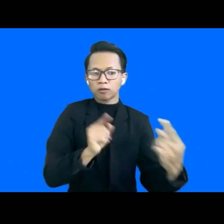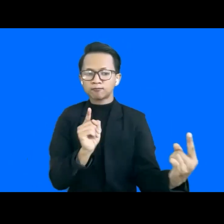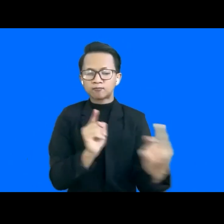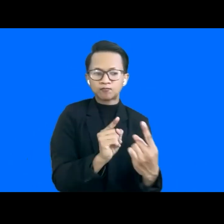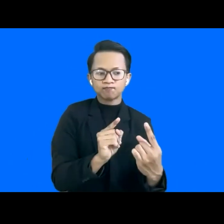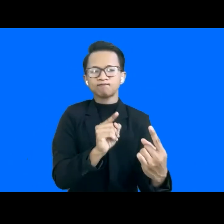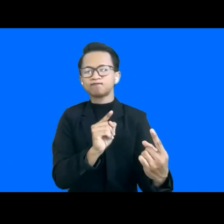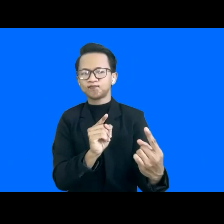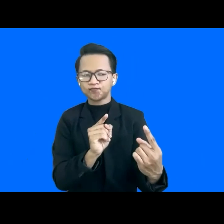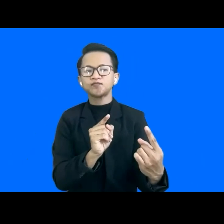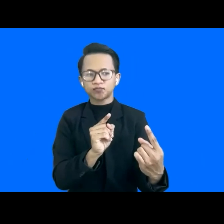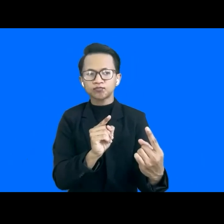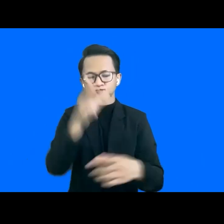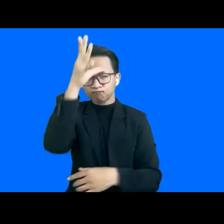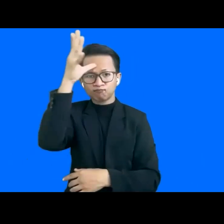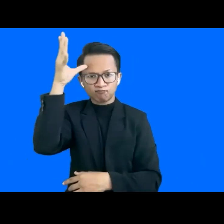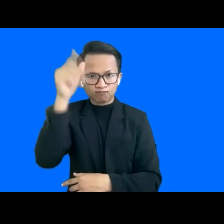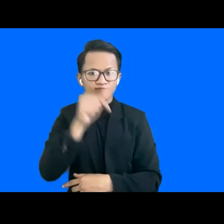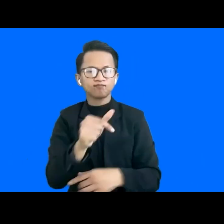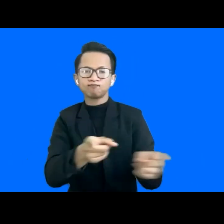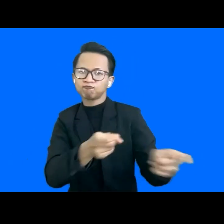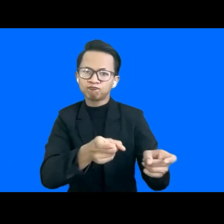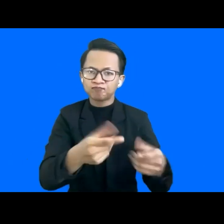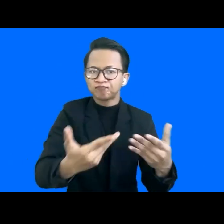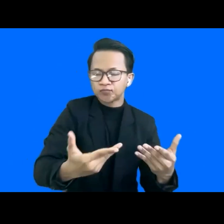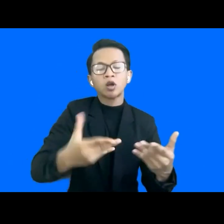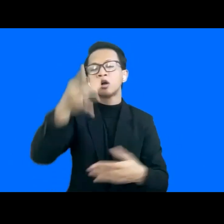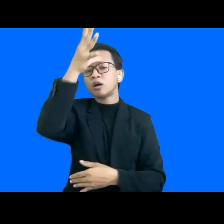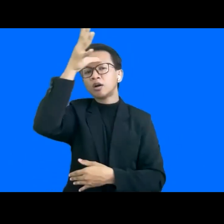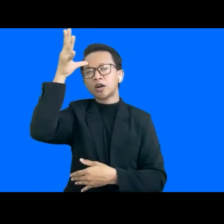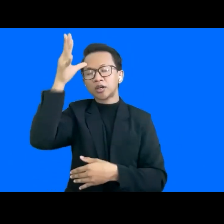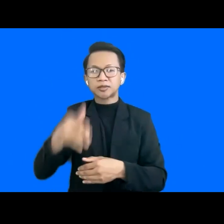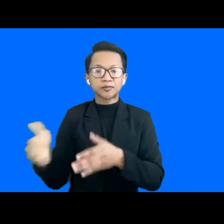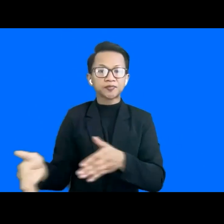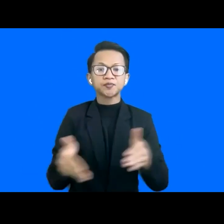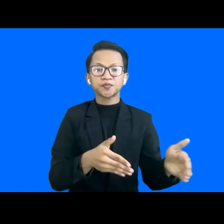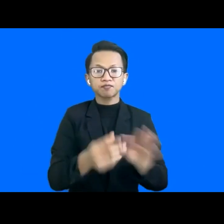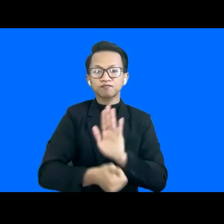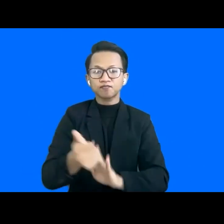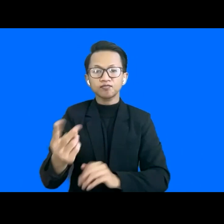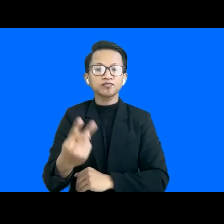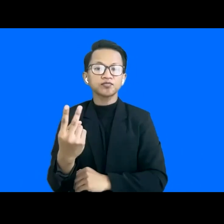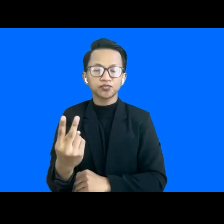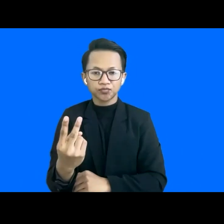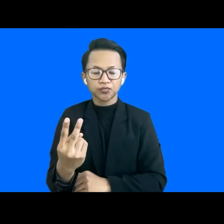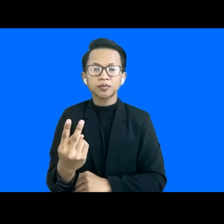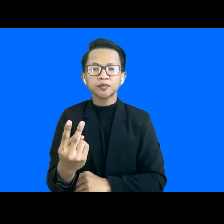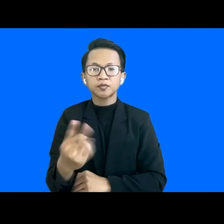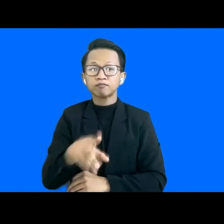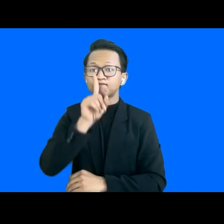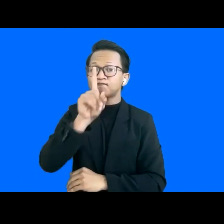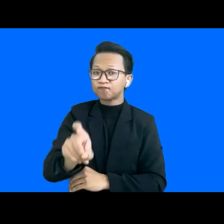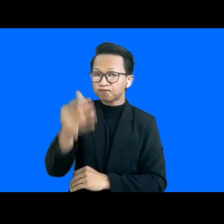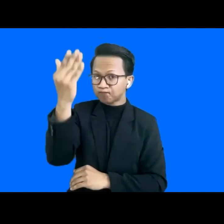in the societies. this. So moving ahead to the second round, I would like to address the second questions again to